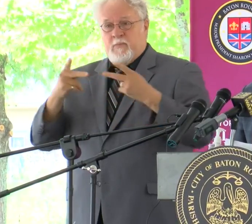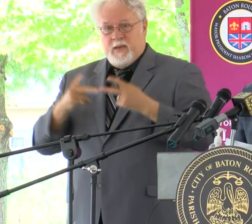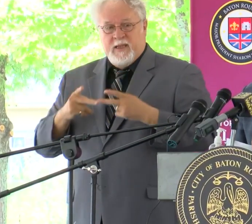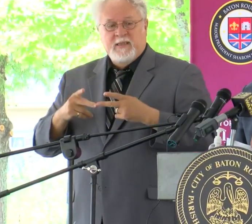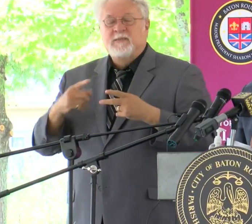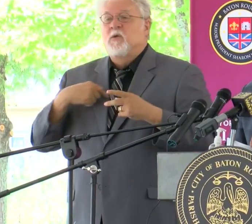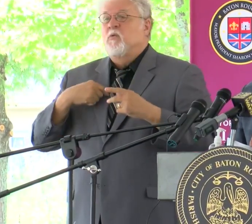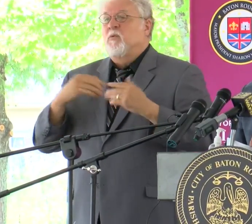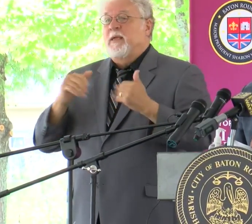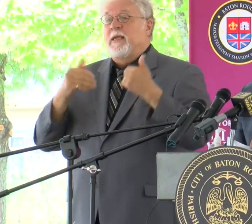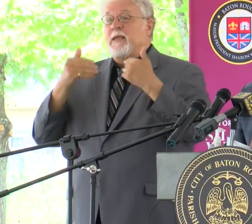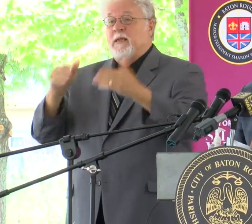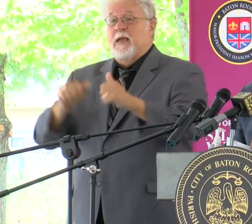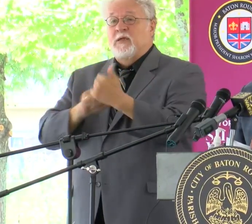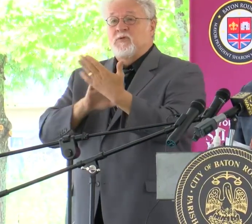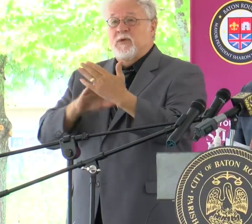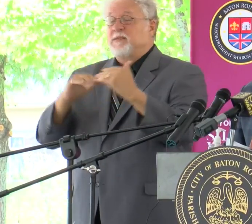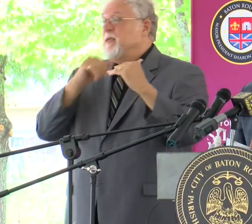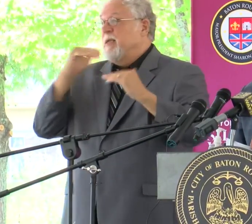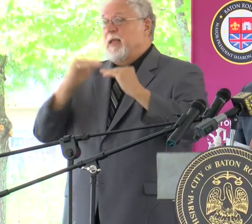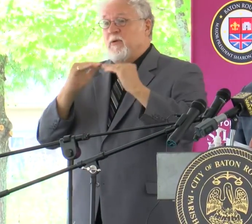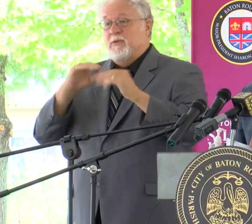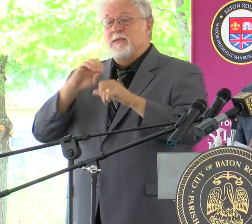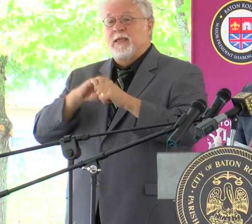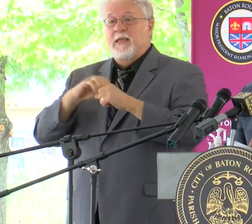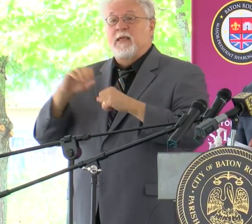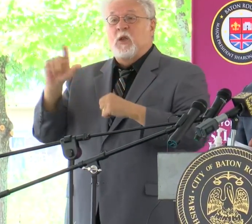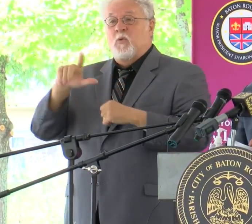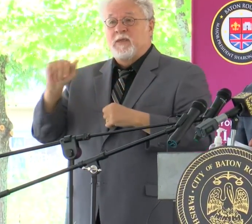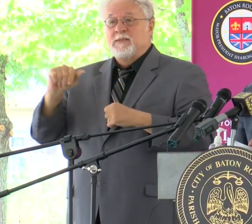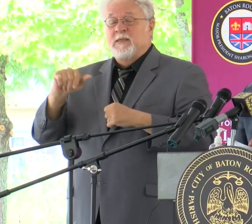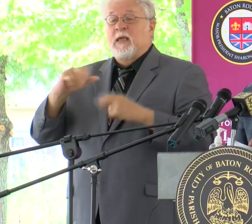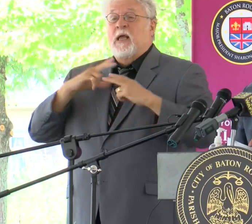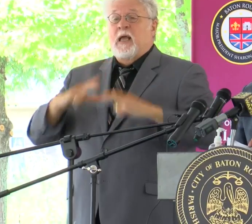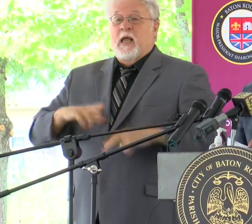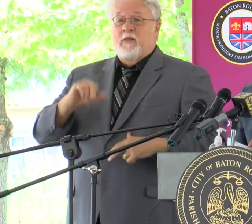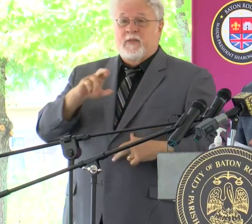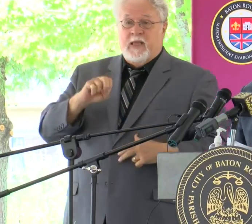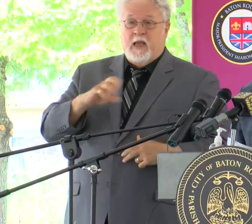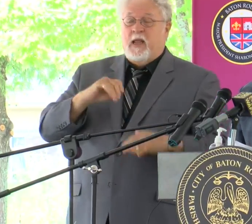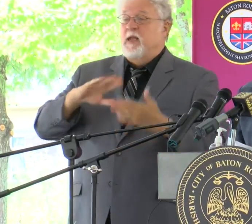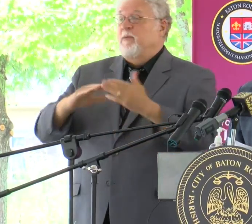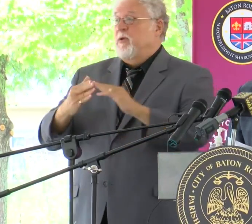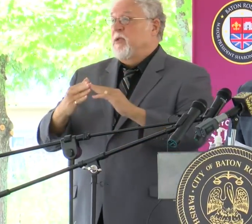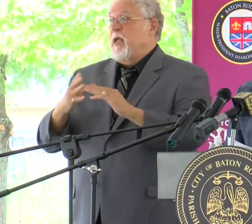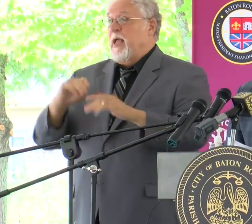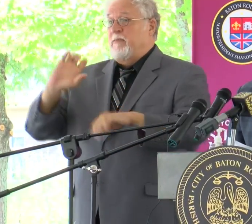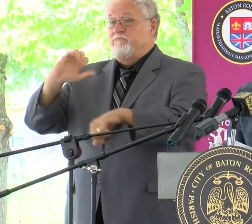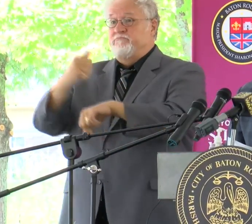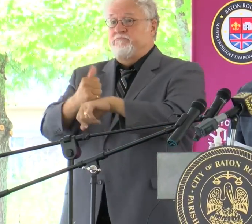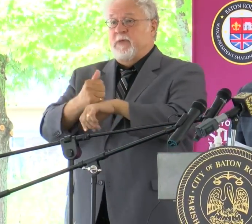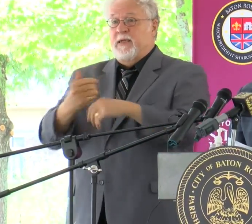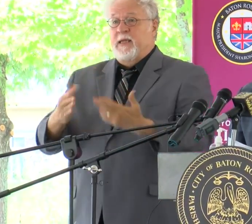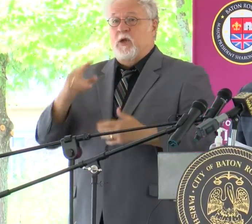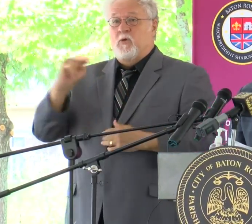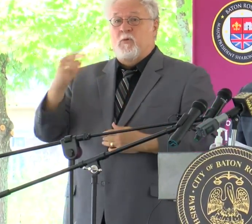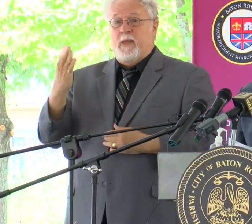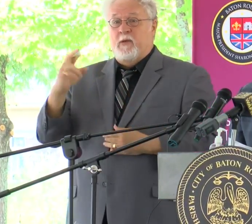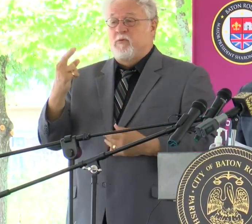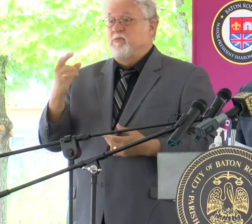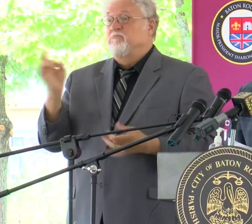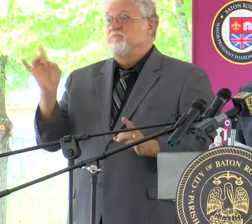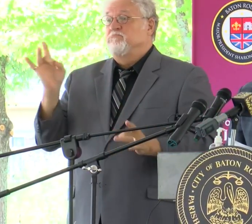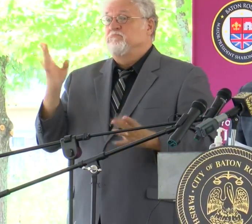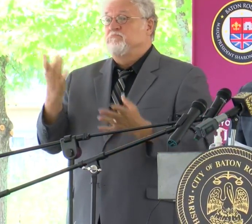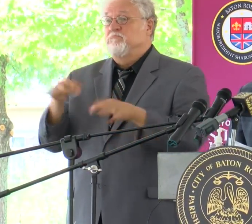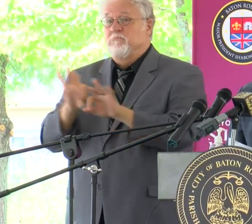Louisiana, in our health care, in our economy, and in our communities. And placing it here in North Baton Rouge is incredibly important.